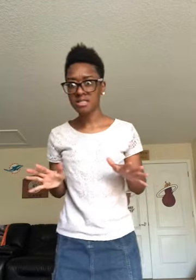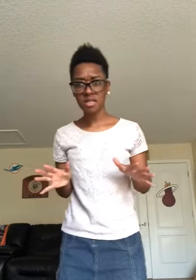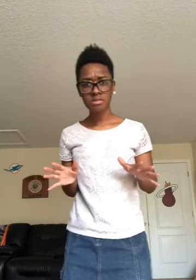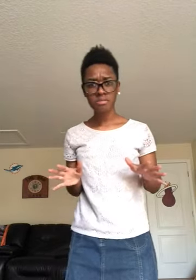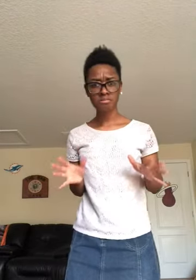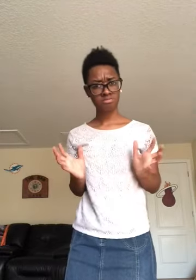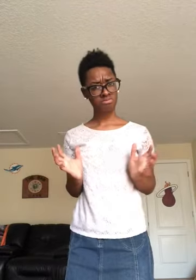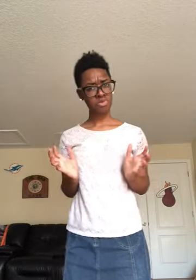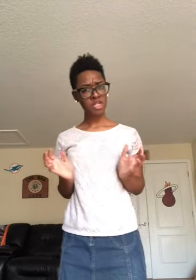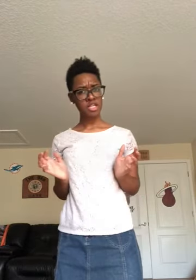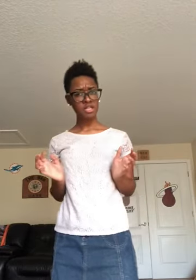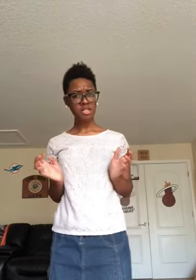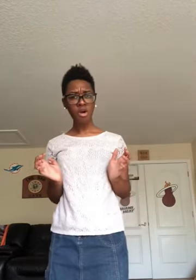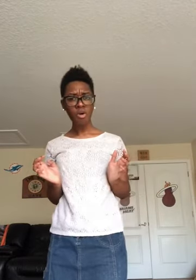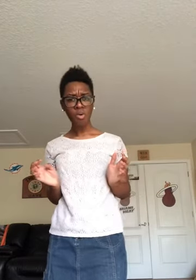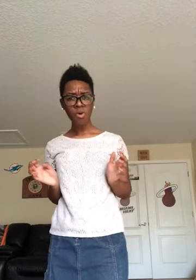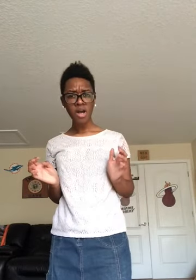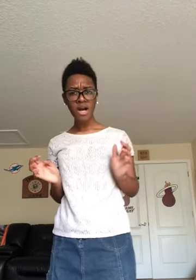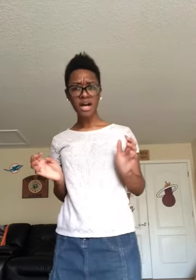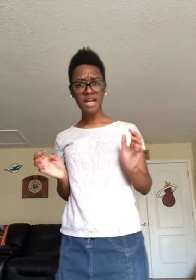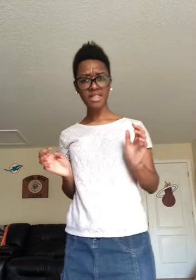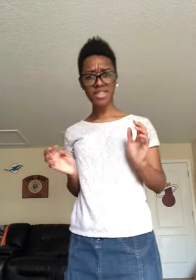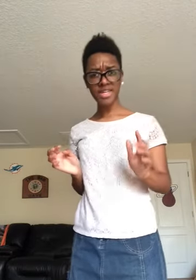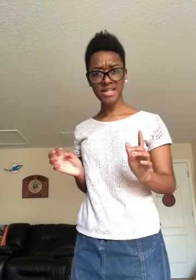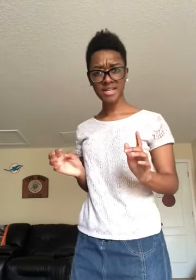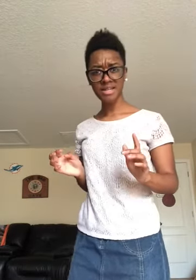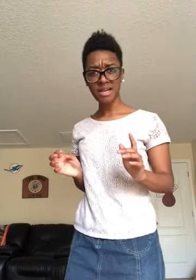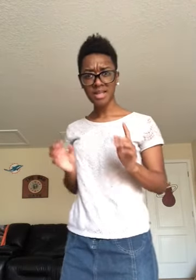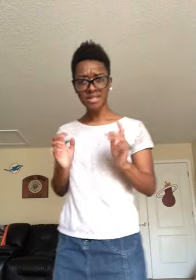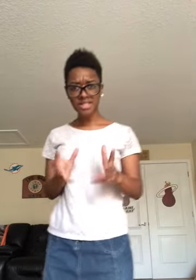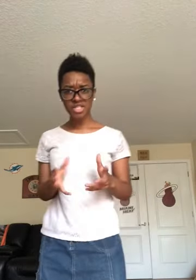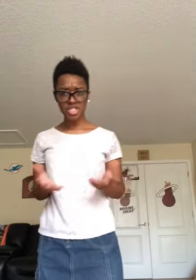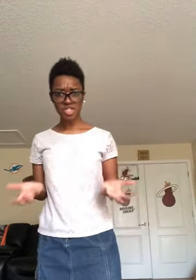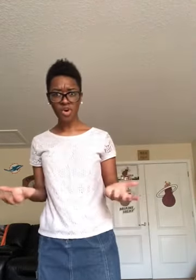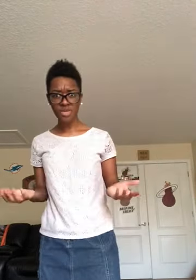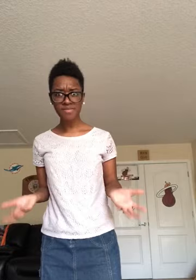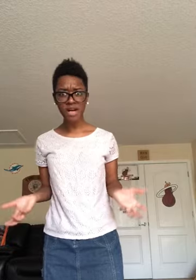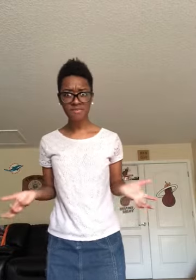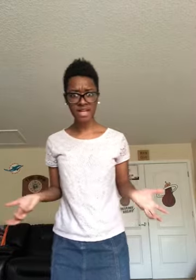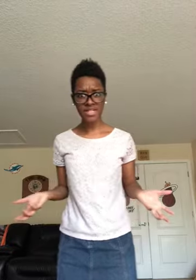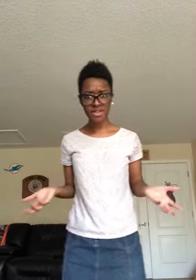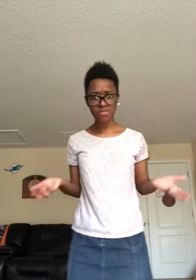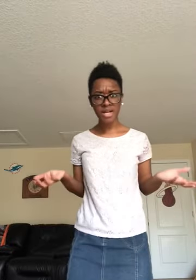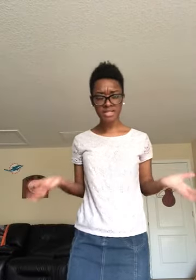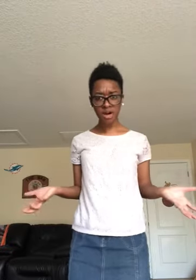said, no, I think that this is just only my reflection of myself.